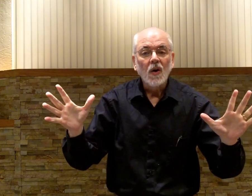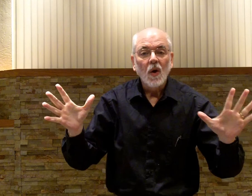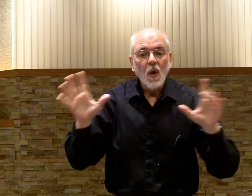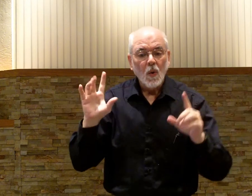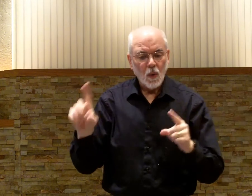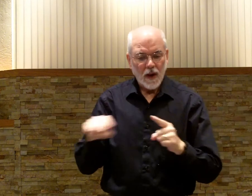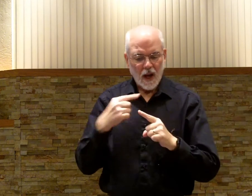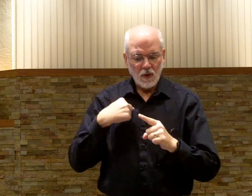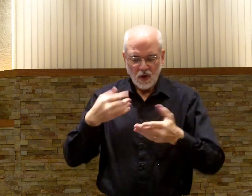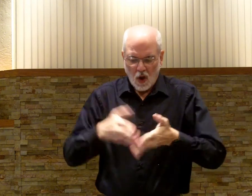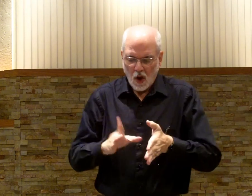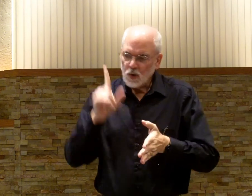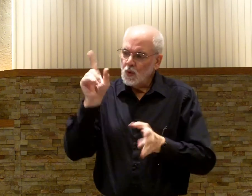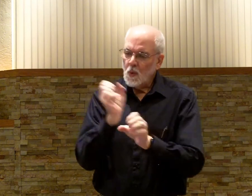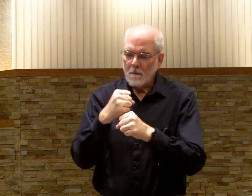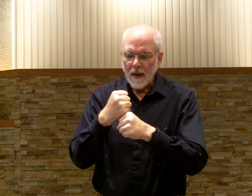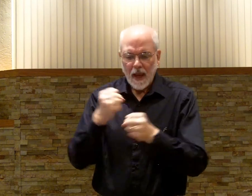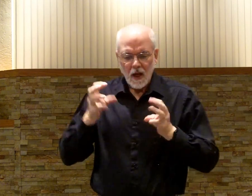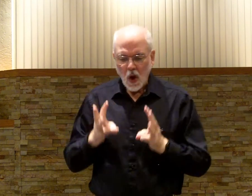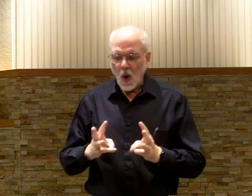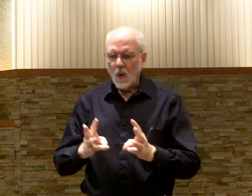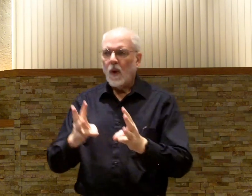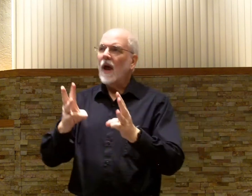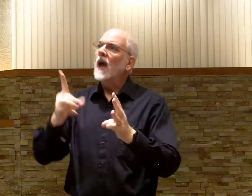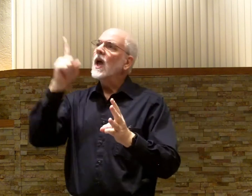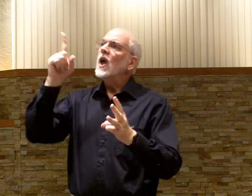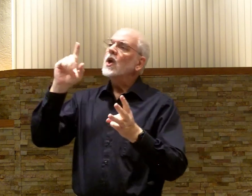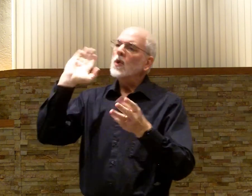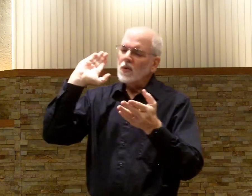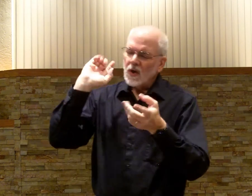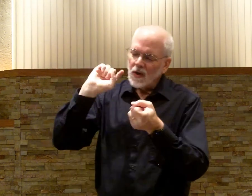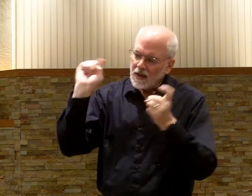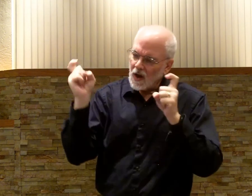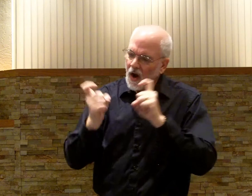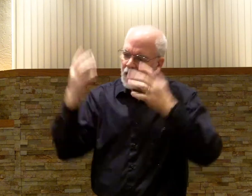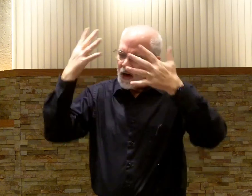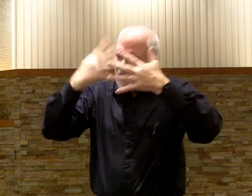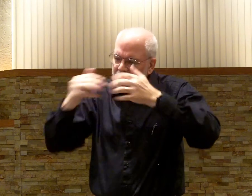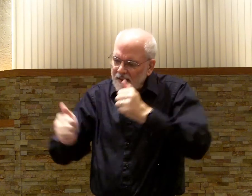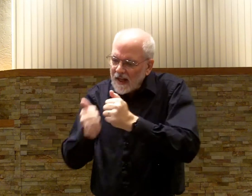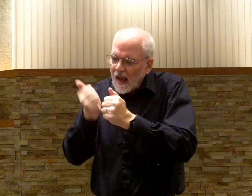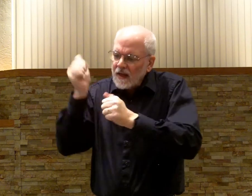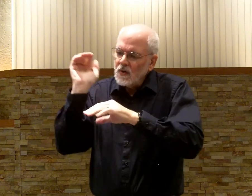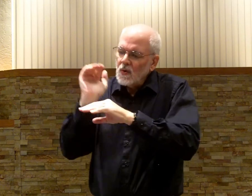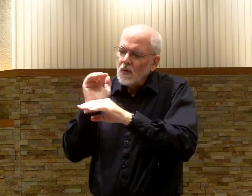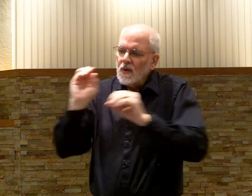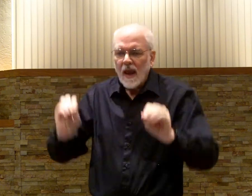When I was lost, you made a way. You turned the darkest night to day.